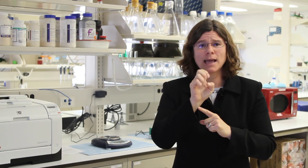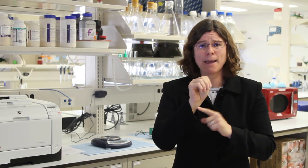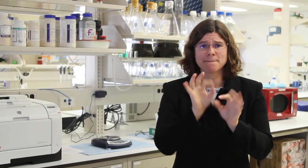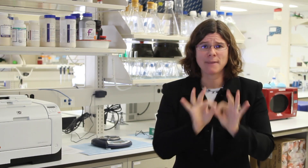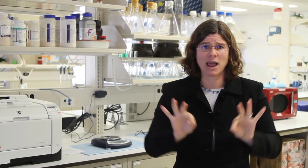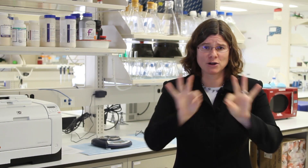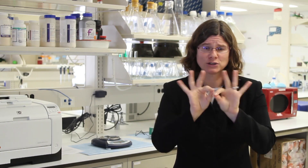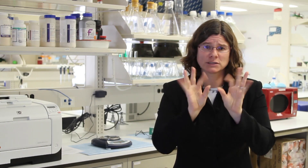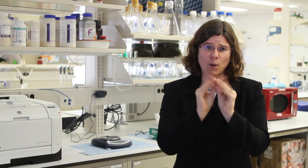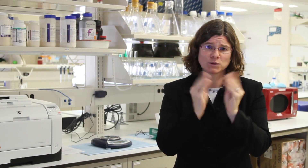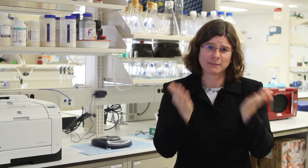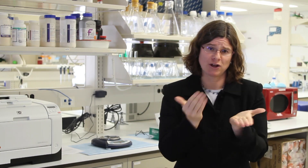Matters Symposium here at Gallaudet.